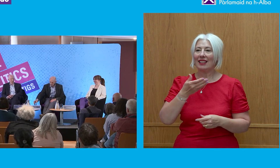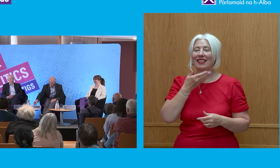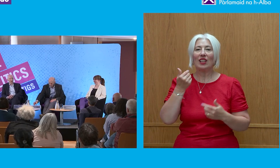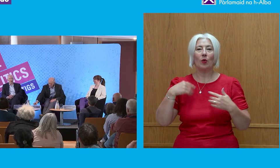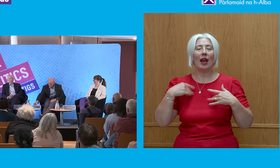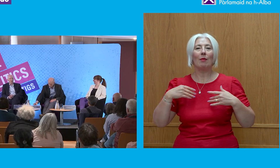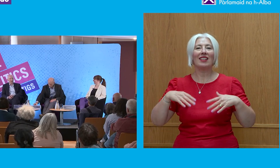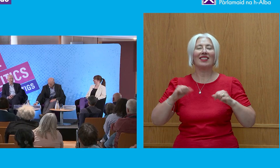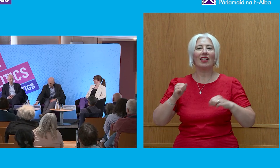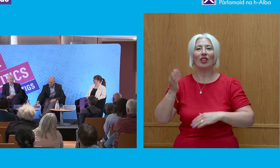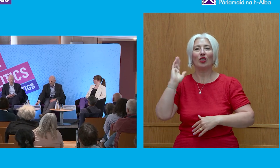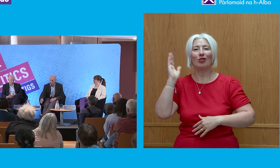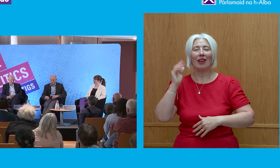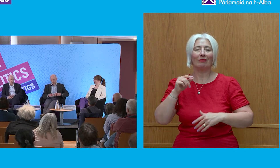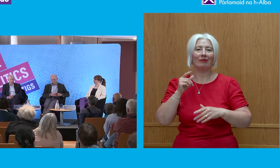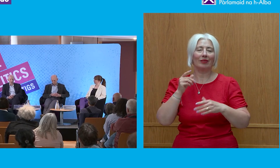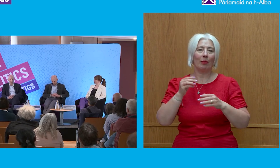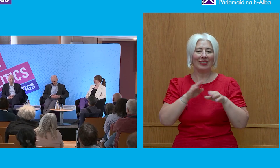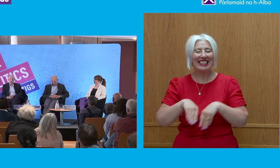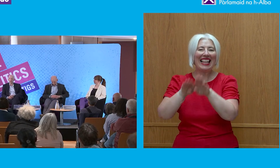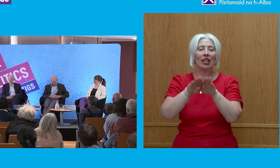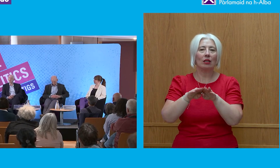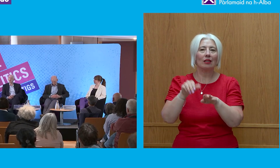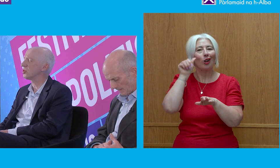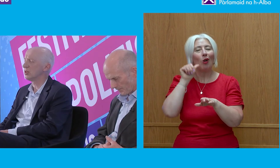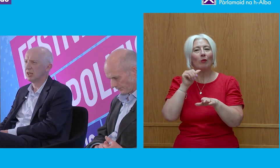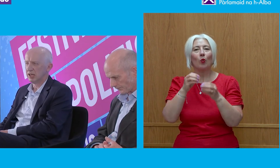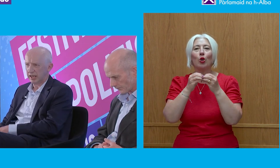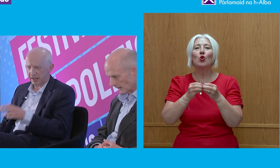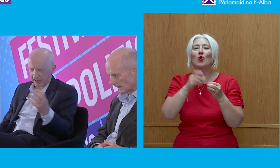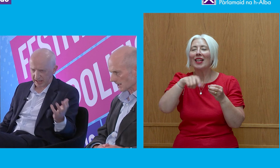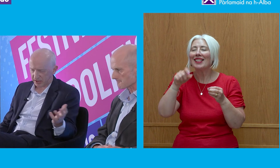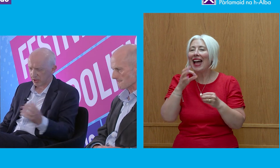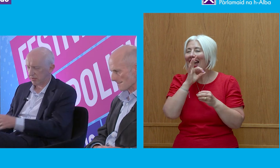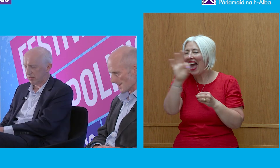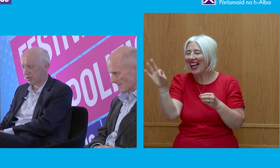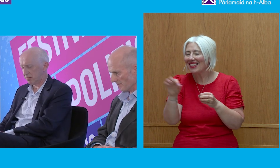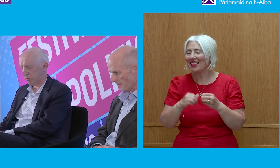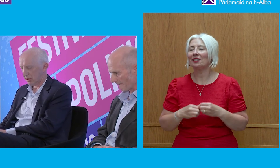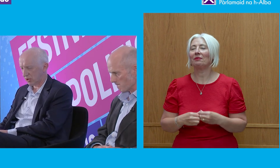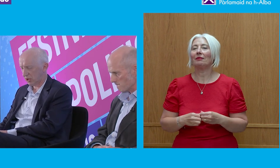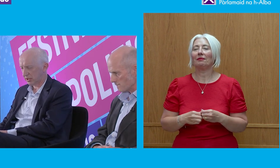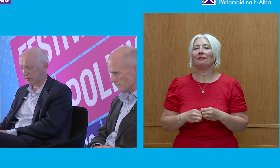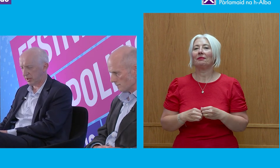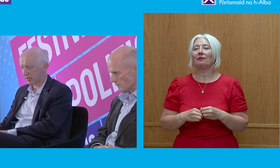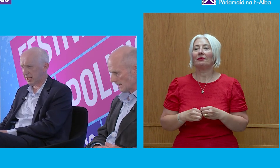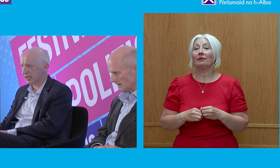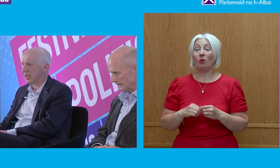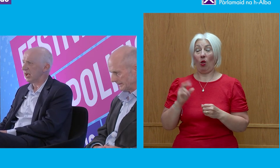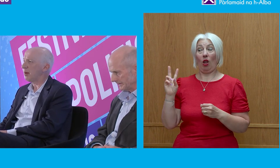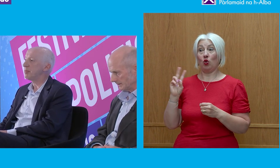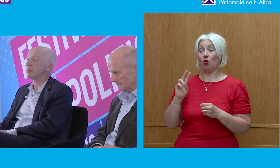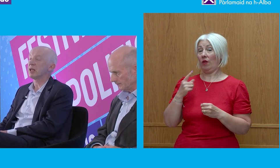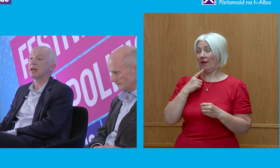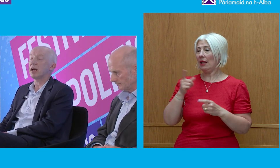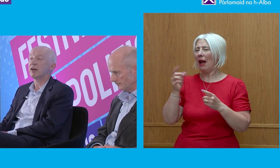off when I'm talking about standards and corruption with my students, this question, in answer to what our colleagues have both said.